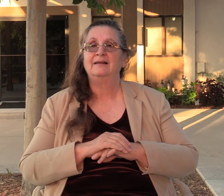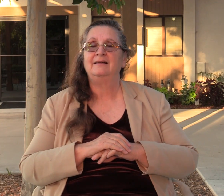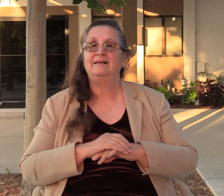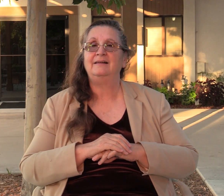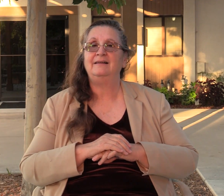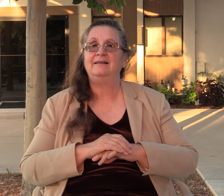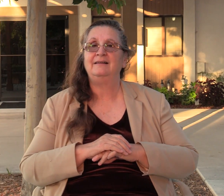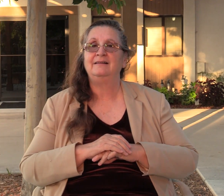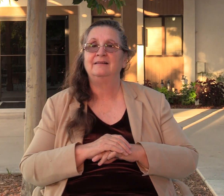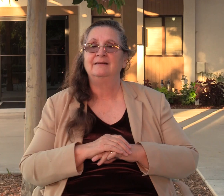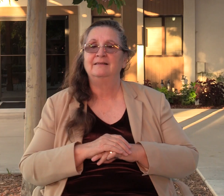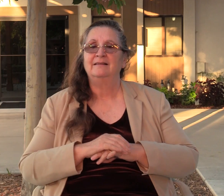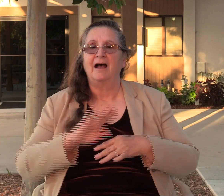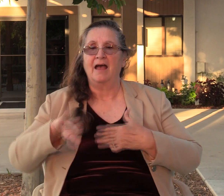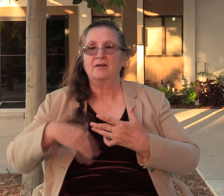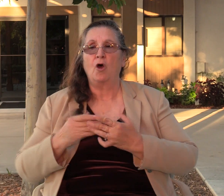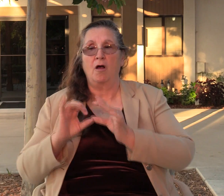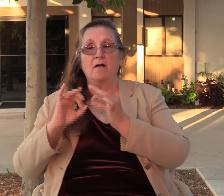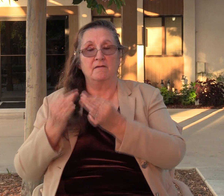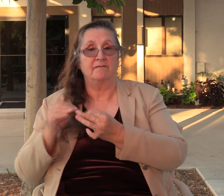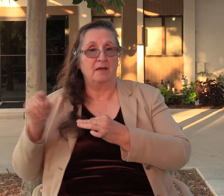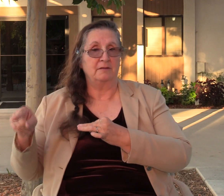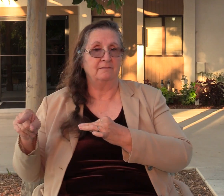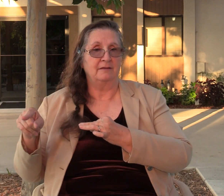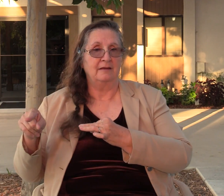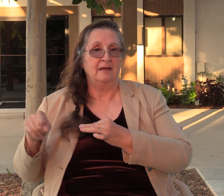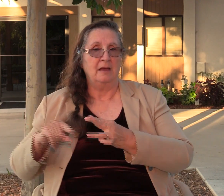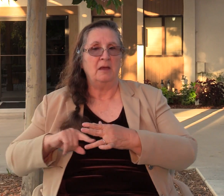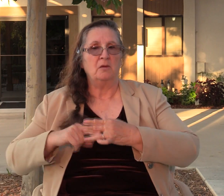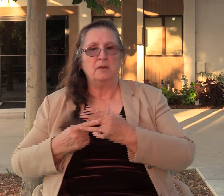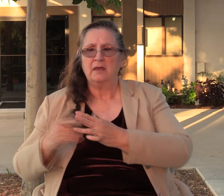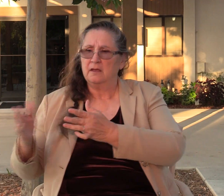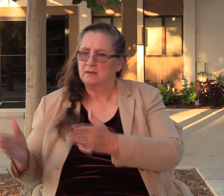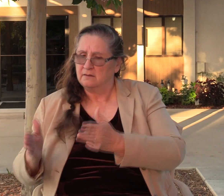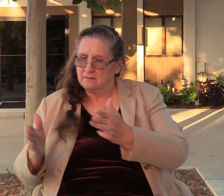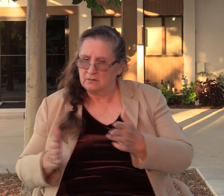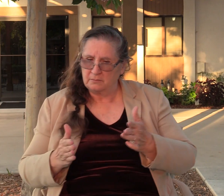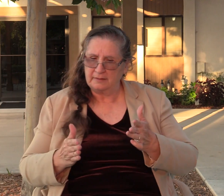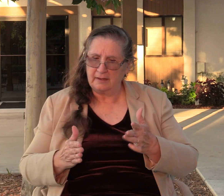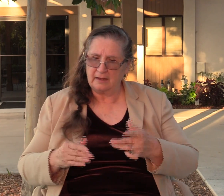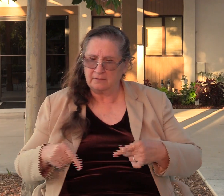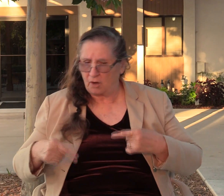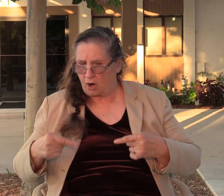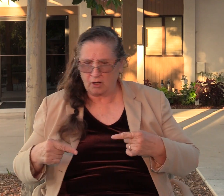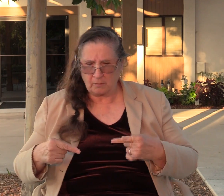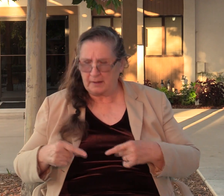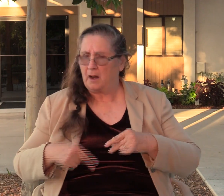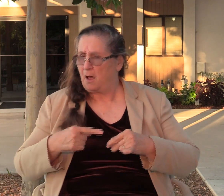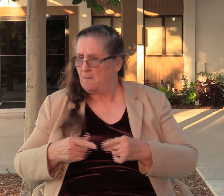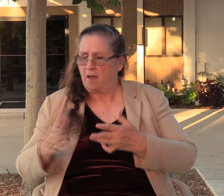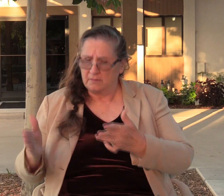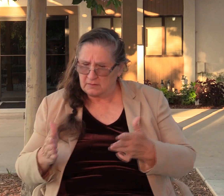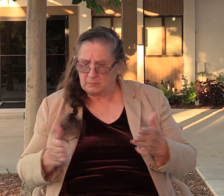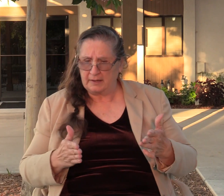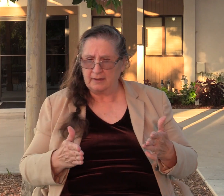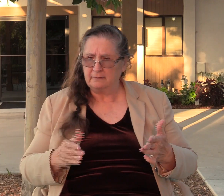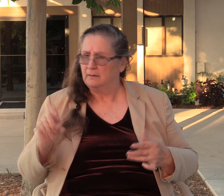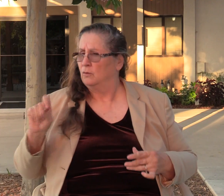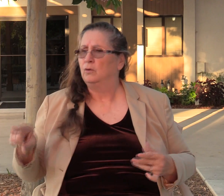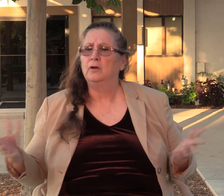and the rest of the family, we're told. And he begins to sort of lay out, you know, an argument before him. And he asks them, you know, what would you guys rather